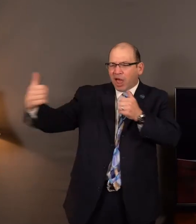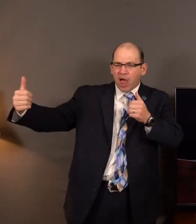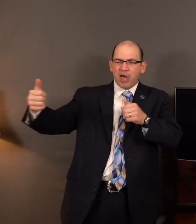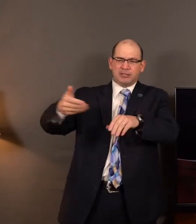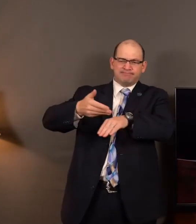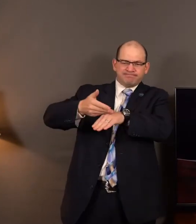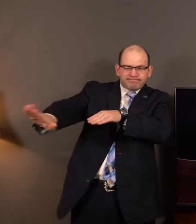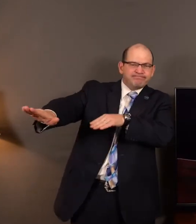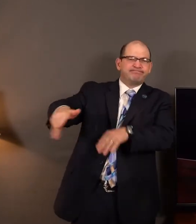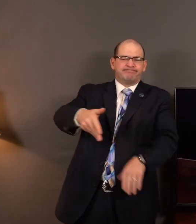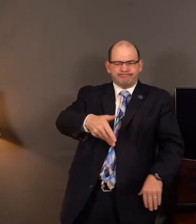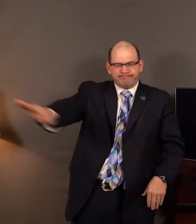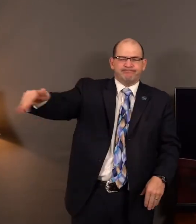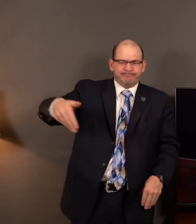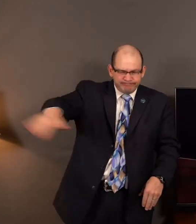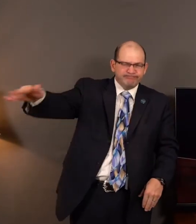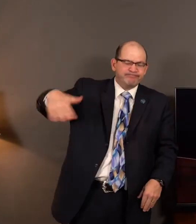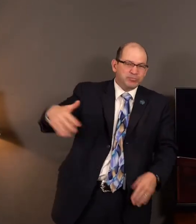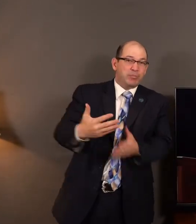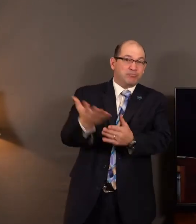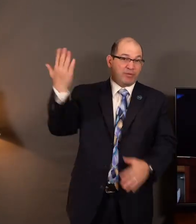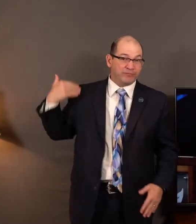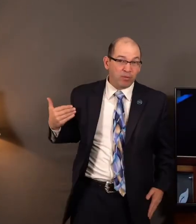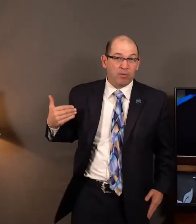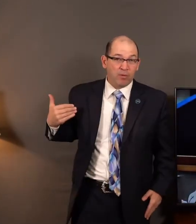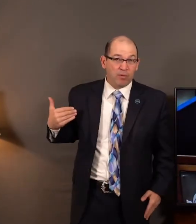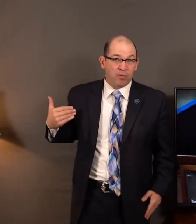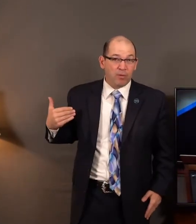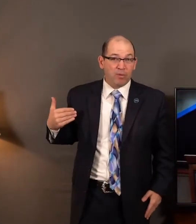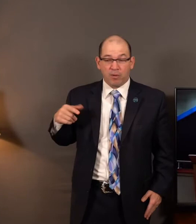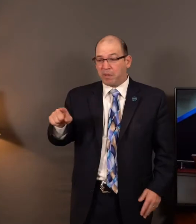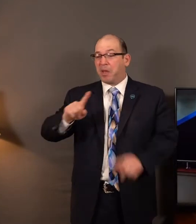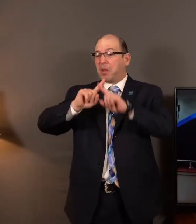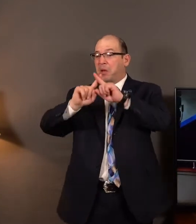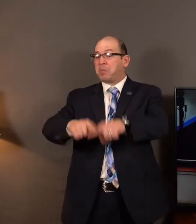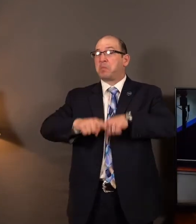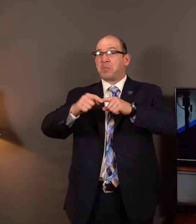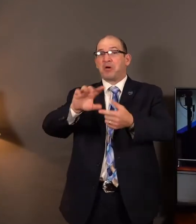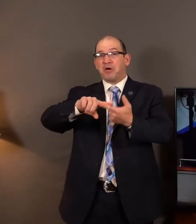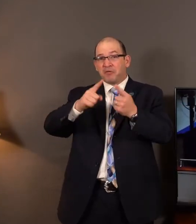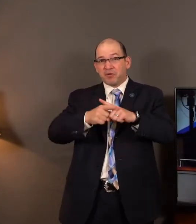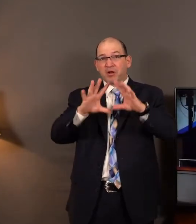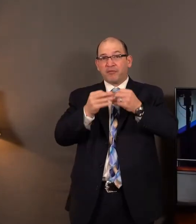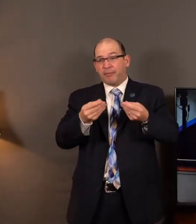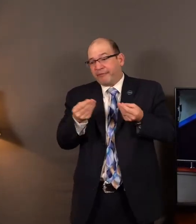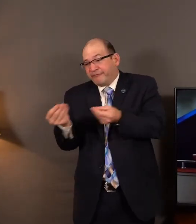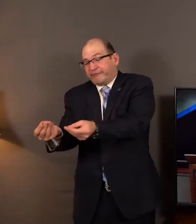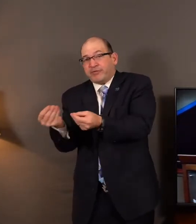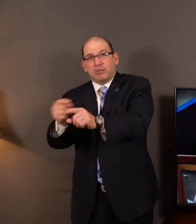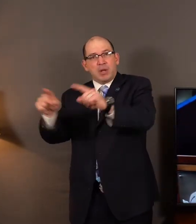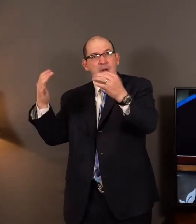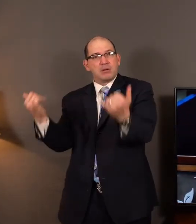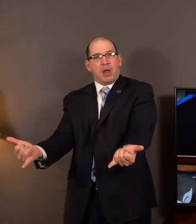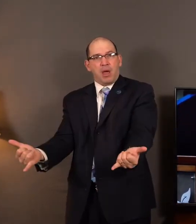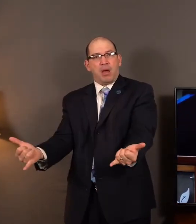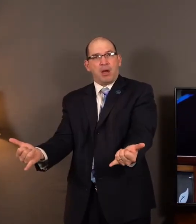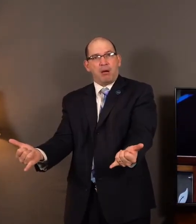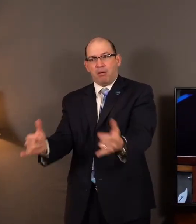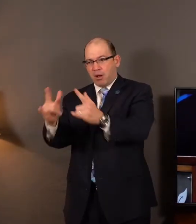scraps coming off the tables of family members and friends and yet now they are in these tents that are completely deserted by the Syrian